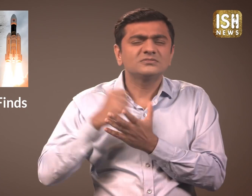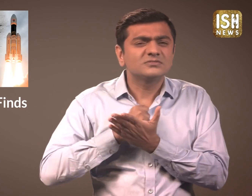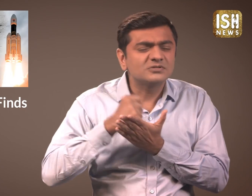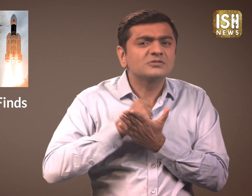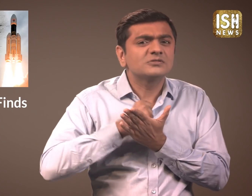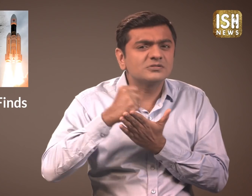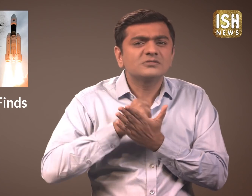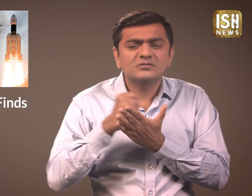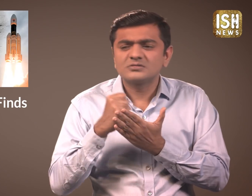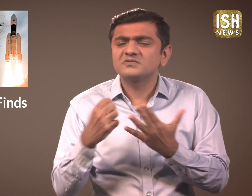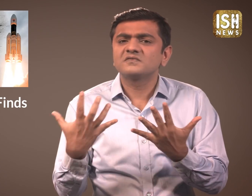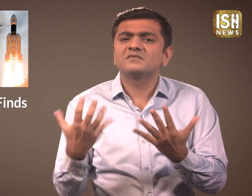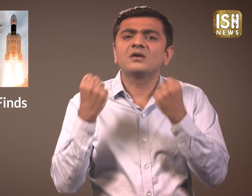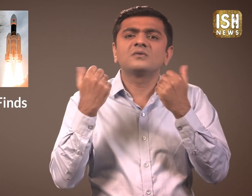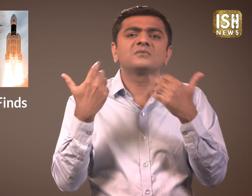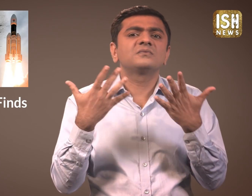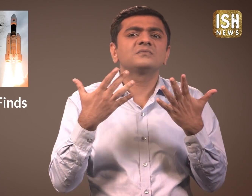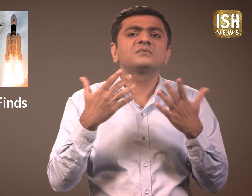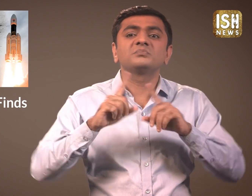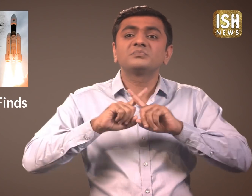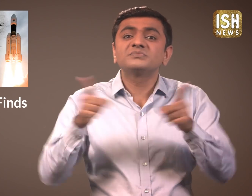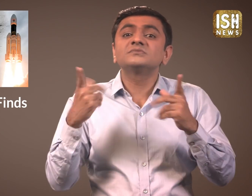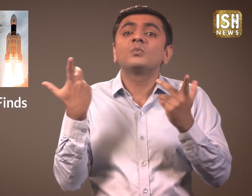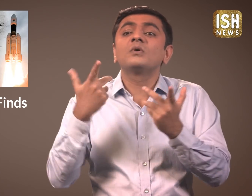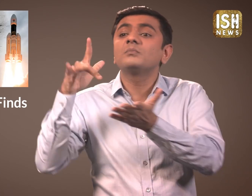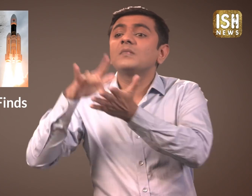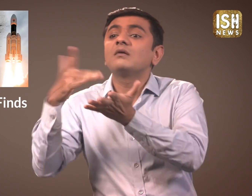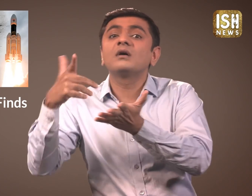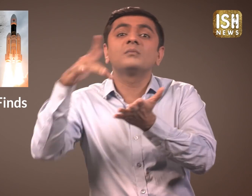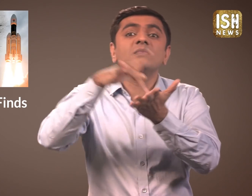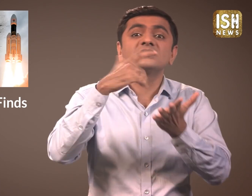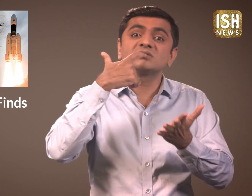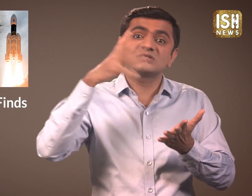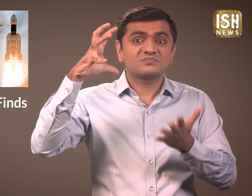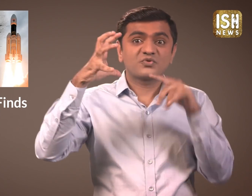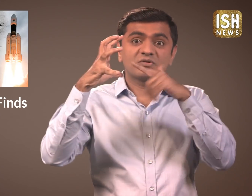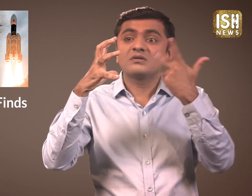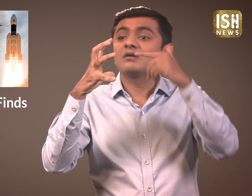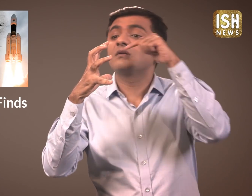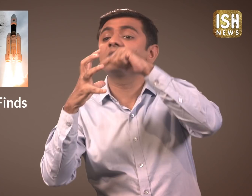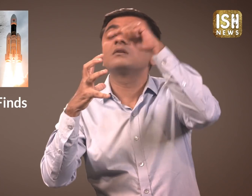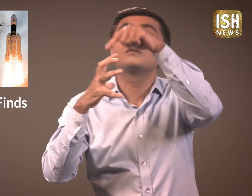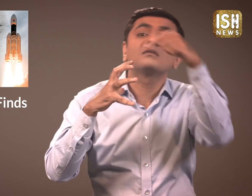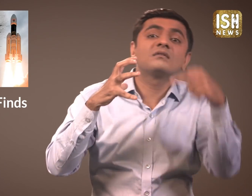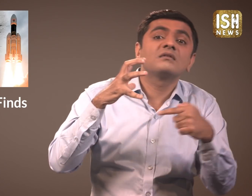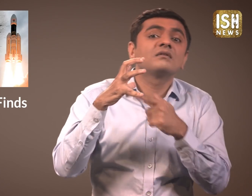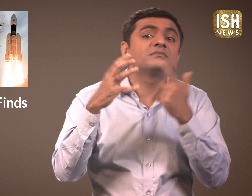They tried to find the damaged Vikram Lander through images of the moon but they failed.